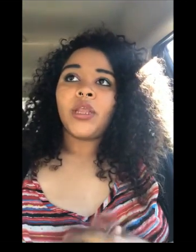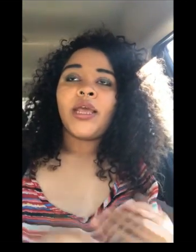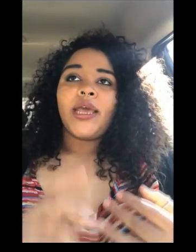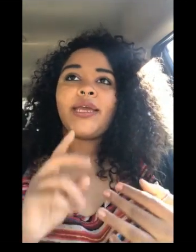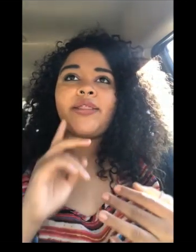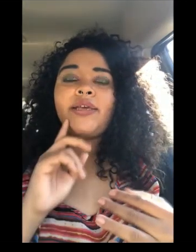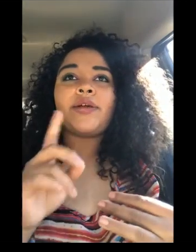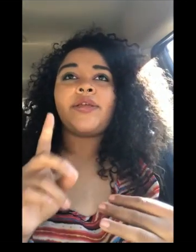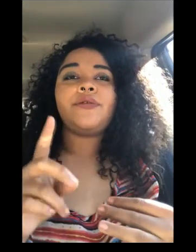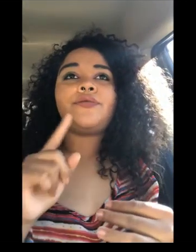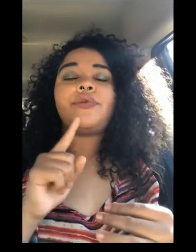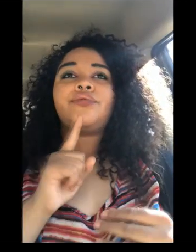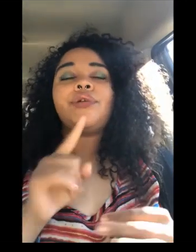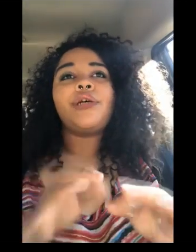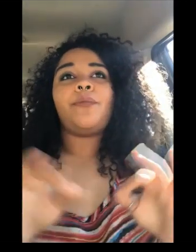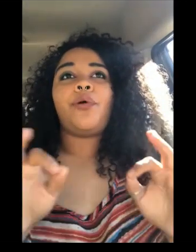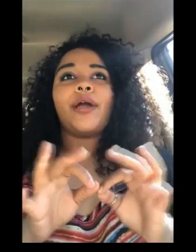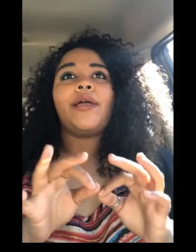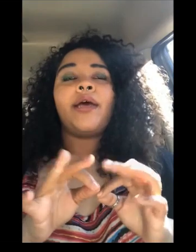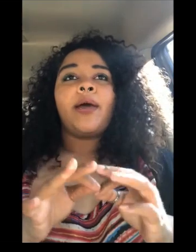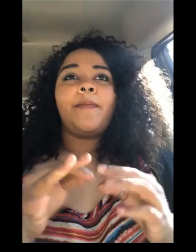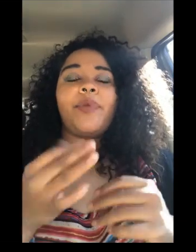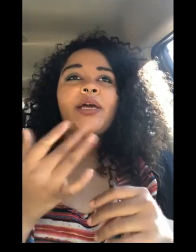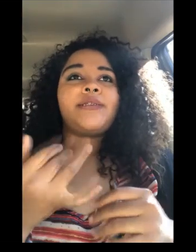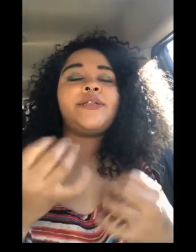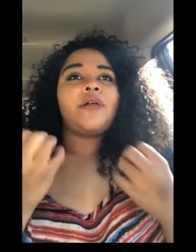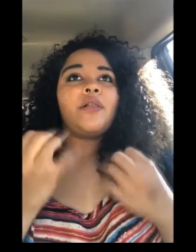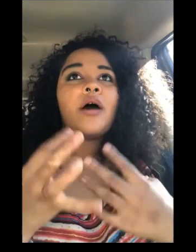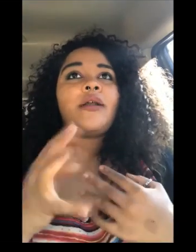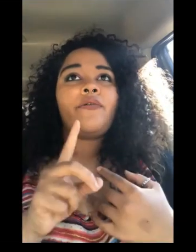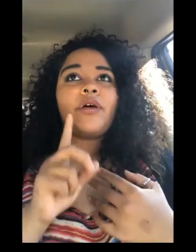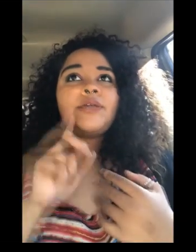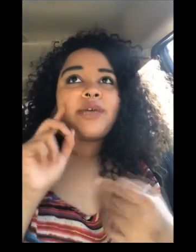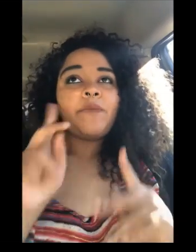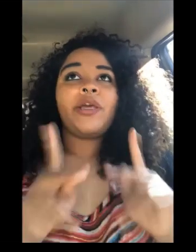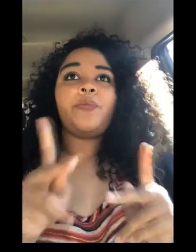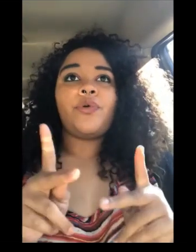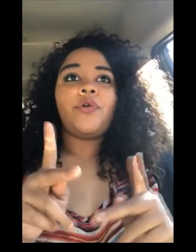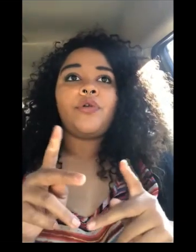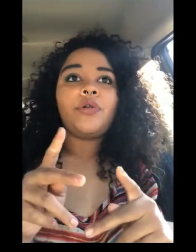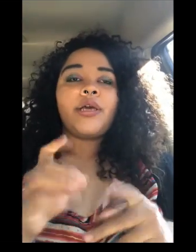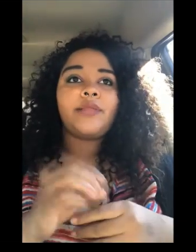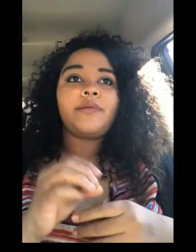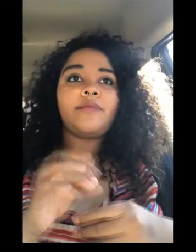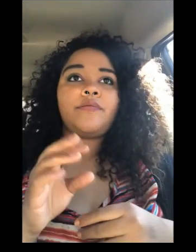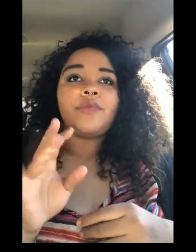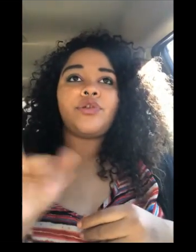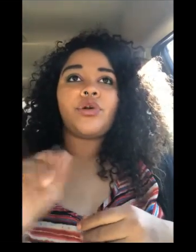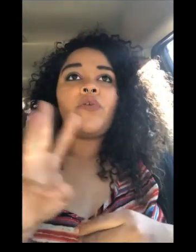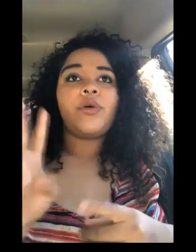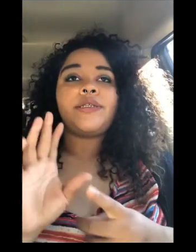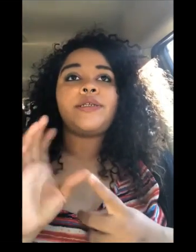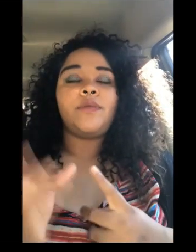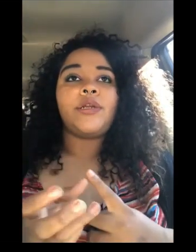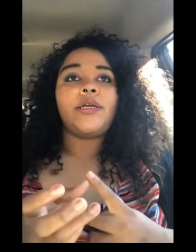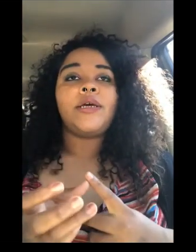and i think i think it's it's really important because there's a lot of deaf people in the jehovah witness community